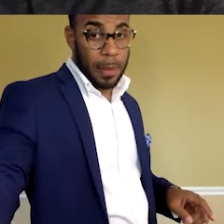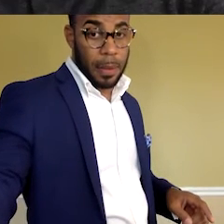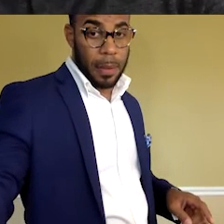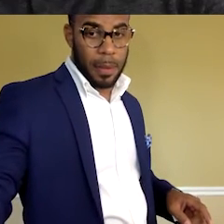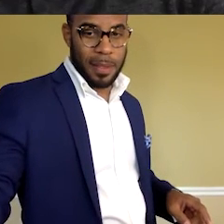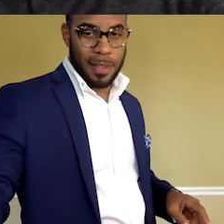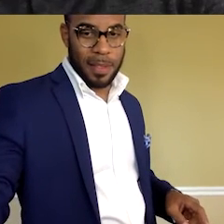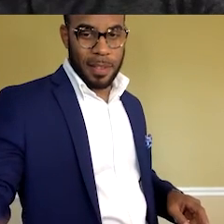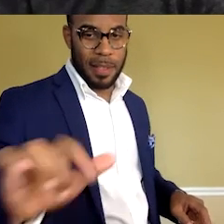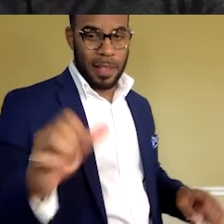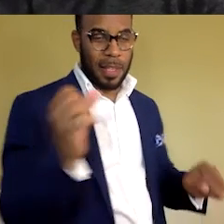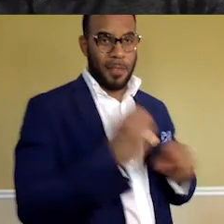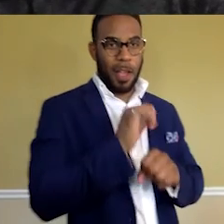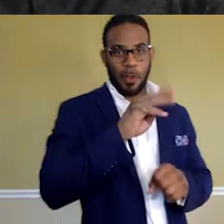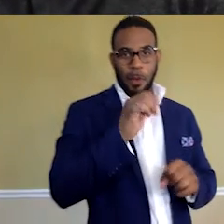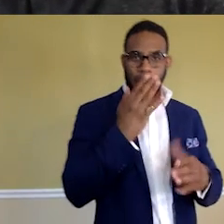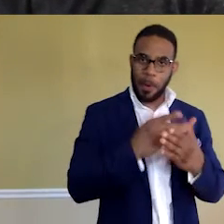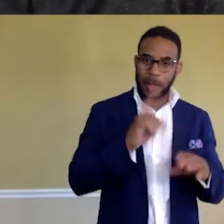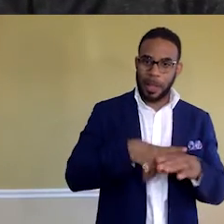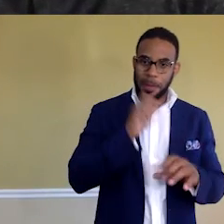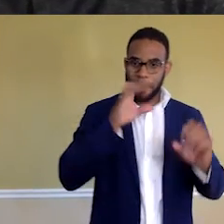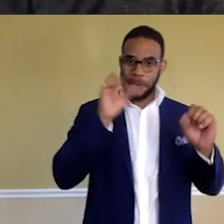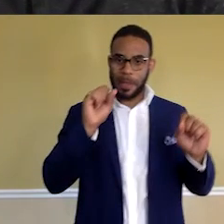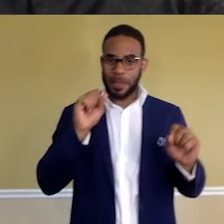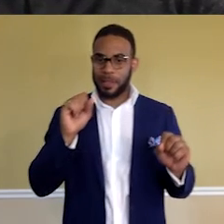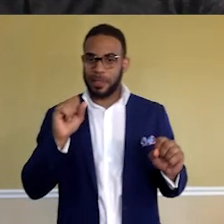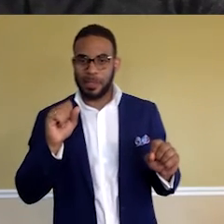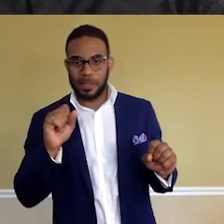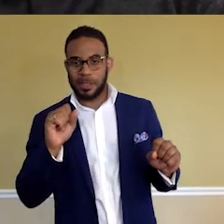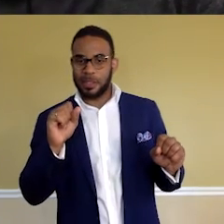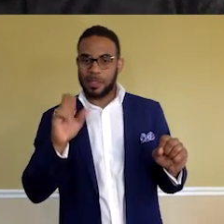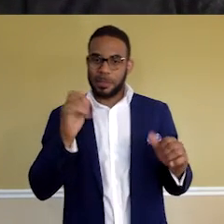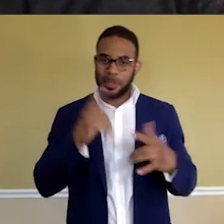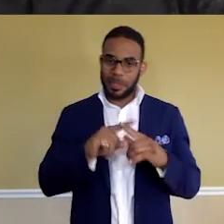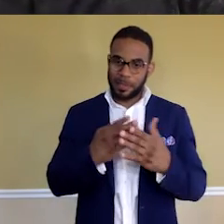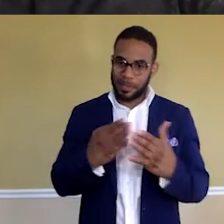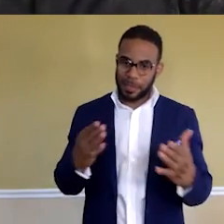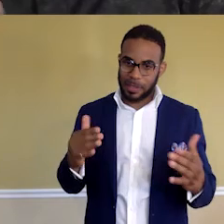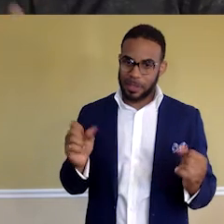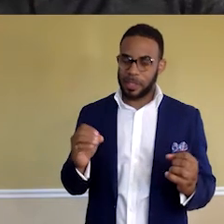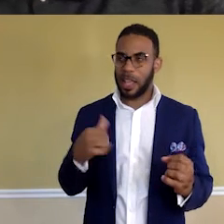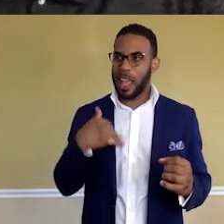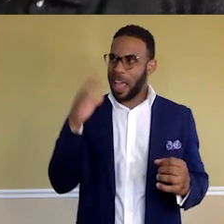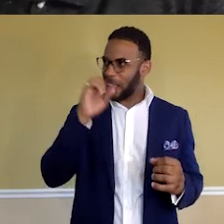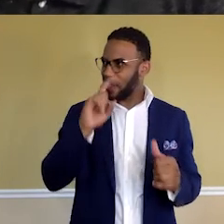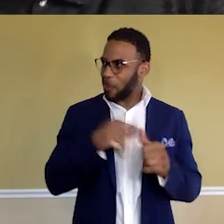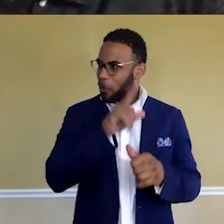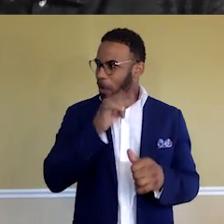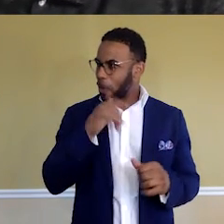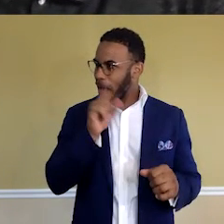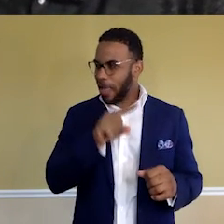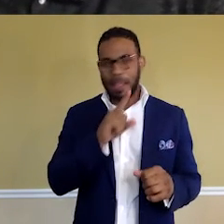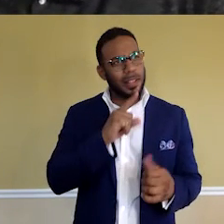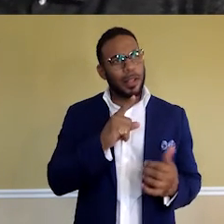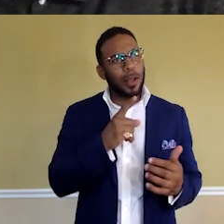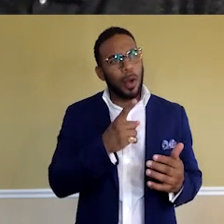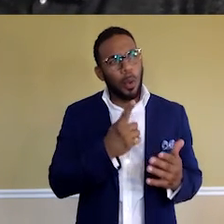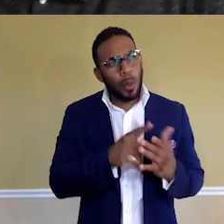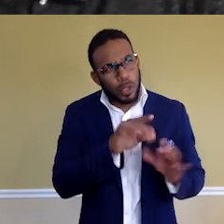part of the time because he's so amazing. He does so many amazing things. I guess the first question I want to ask is, what did you do before